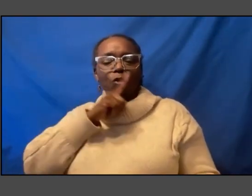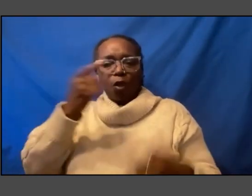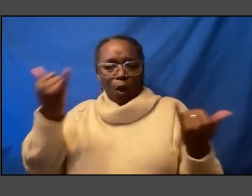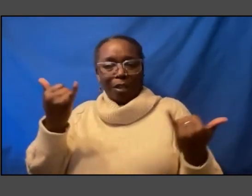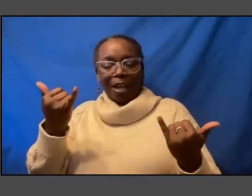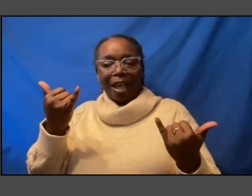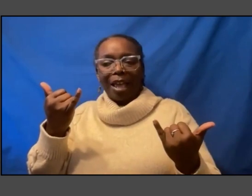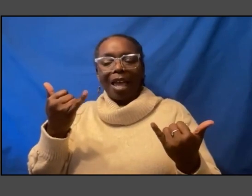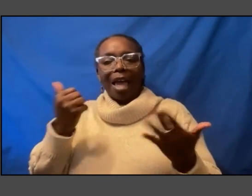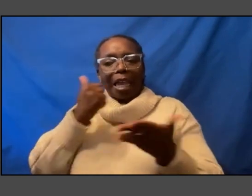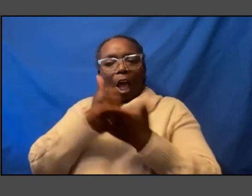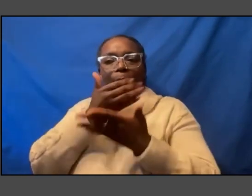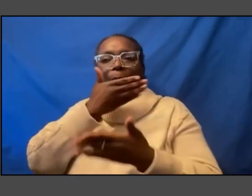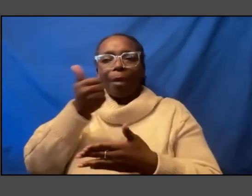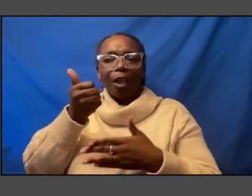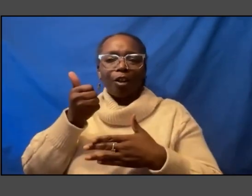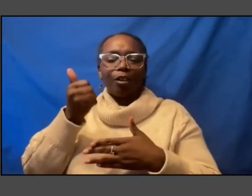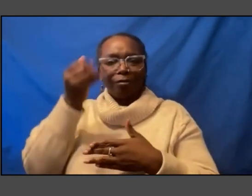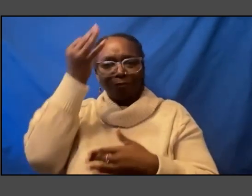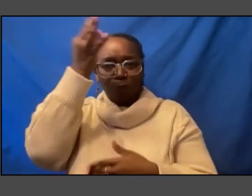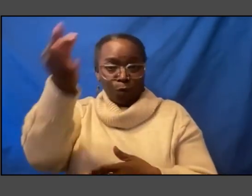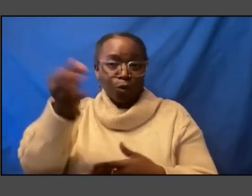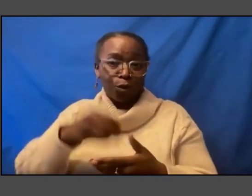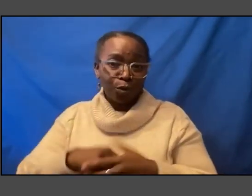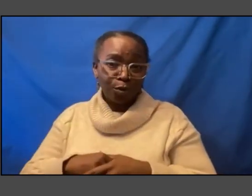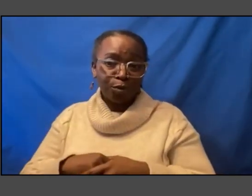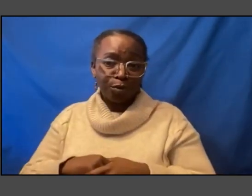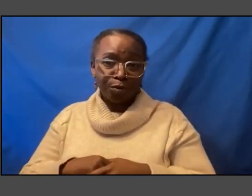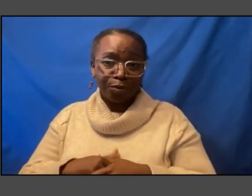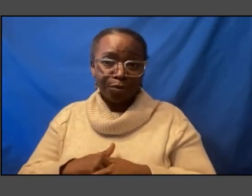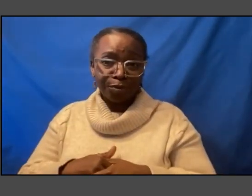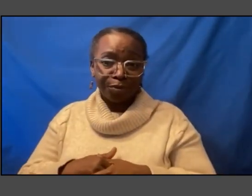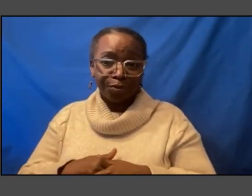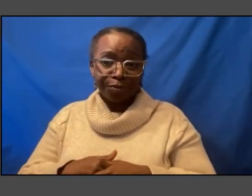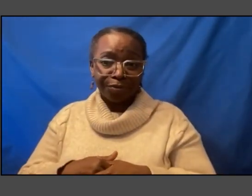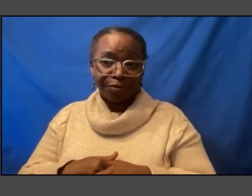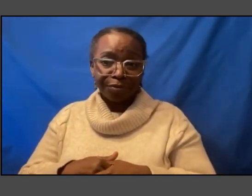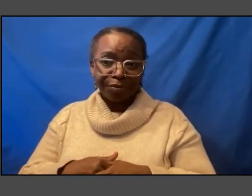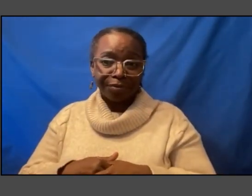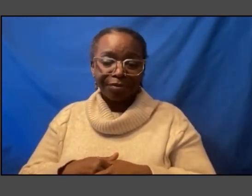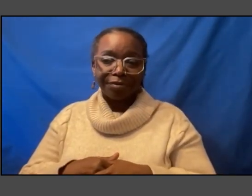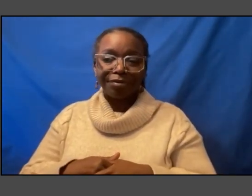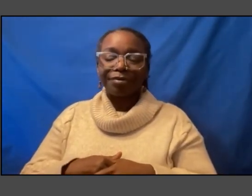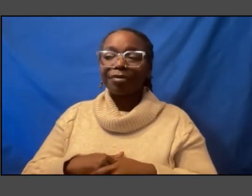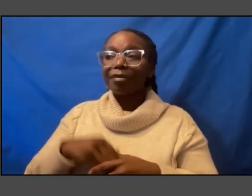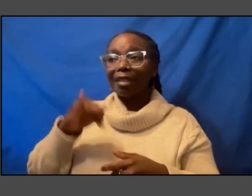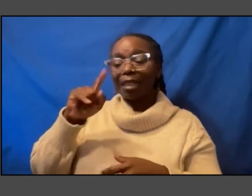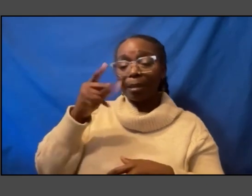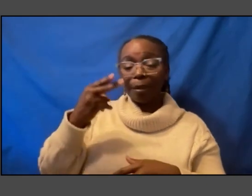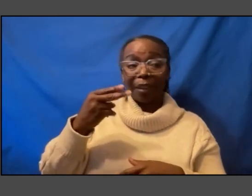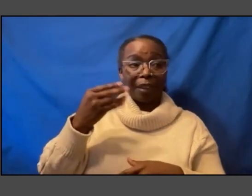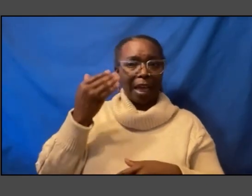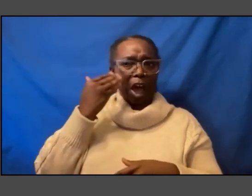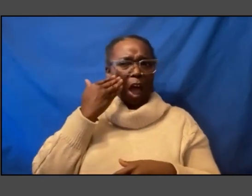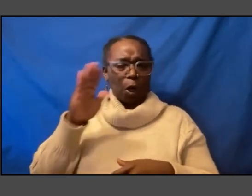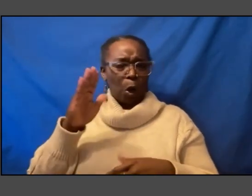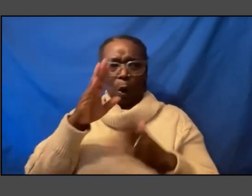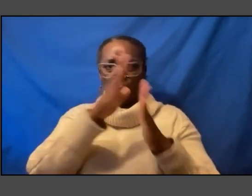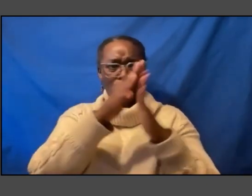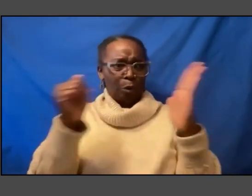future i i don't know the um the museum in new zealand but the tenement museum i've been to many times